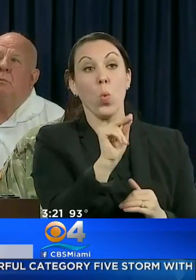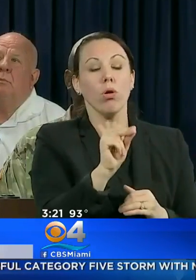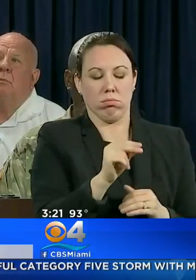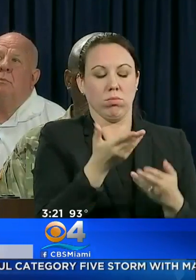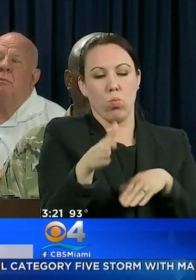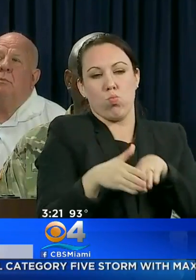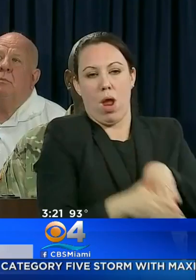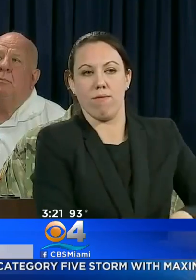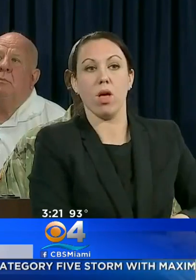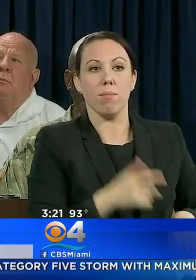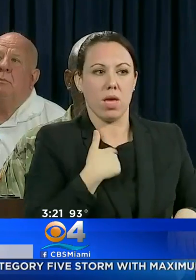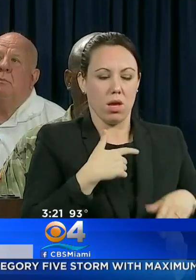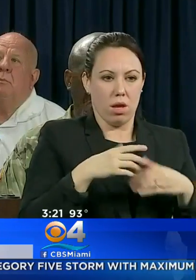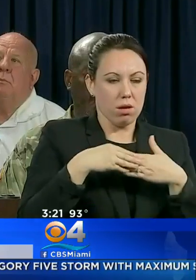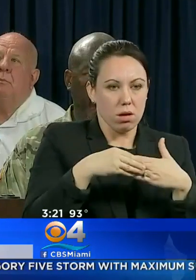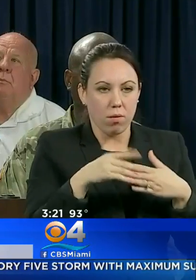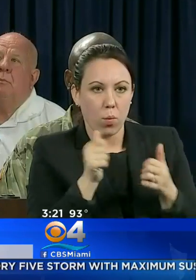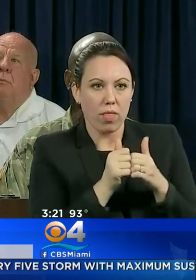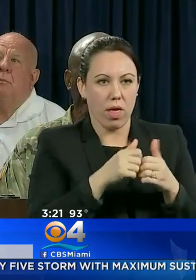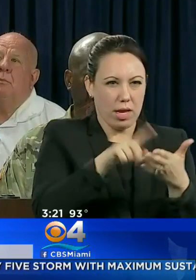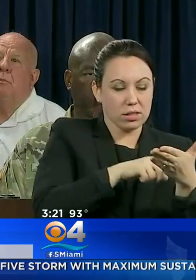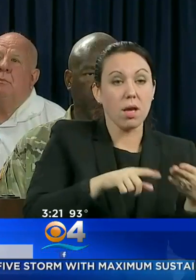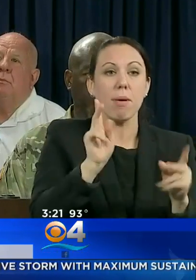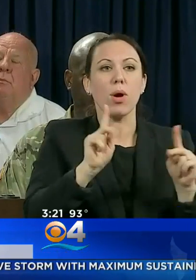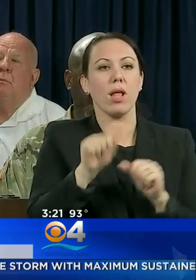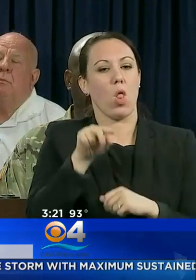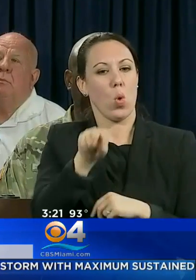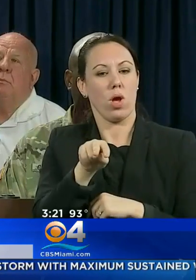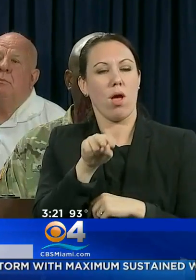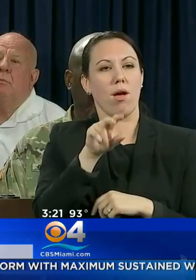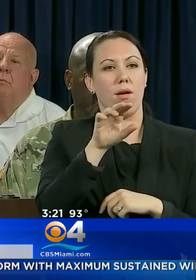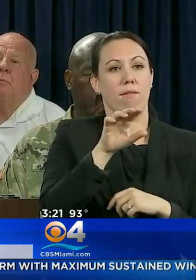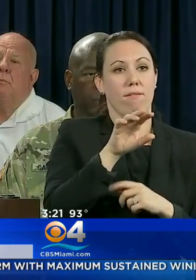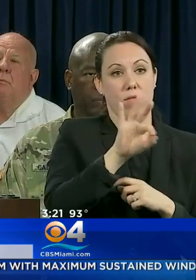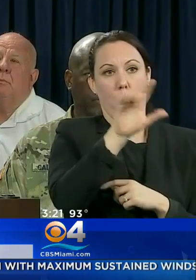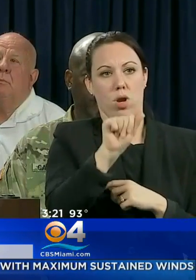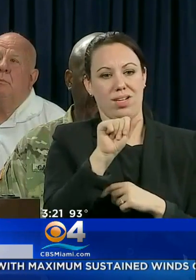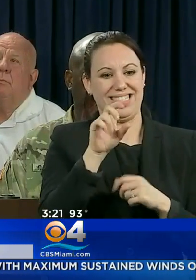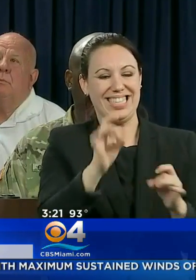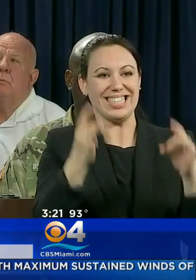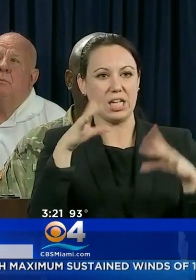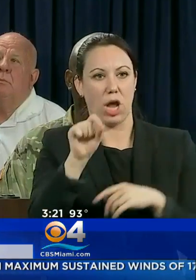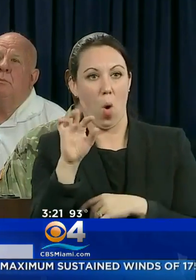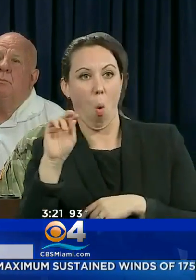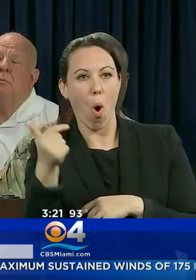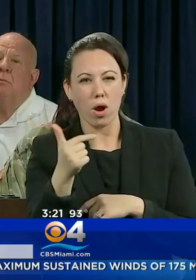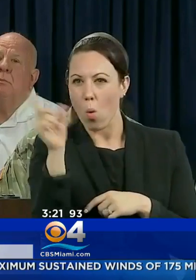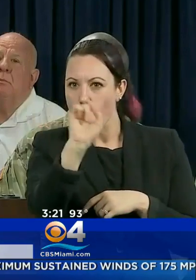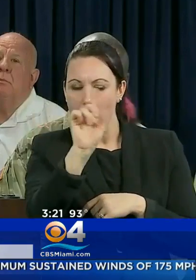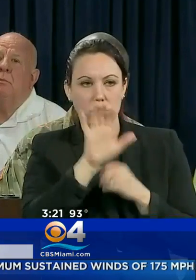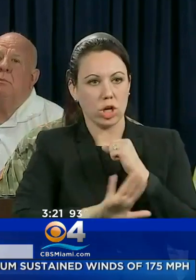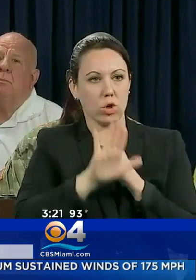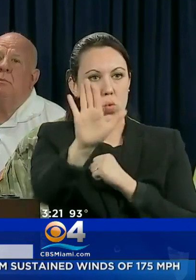WITH CANCELLATIONS. FAMILIES CAN GO TO FLORIDADISASTER.ORG SLASH INFO TO LEARN WHERE SHELTERS ARE IN YOUR AREA.